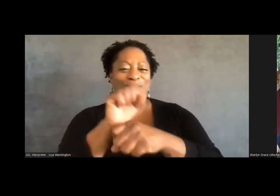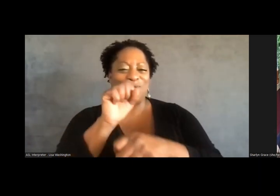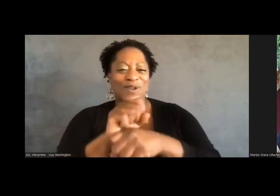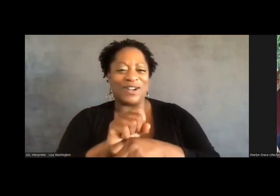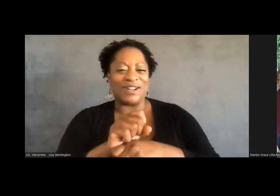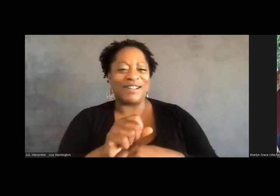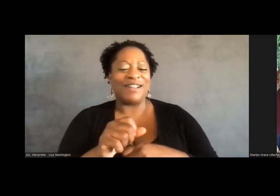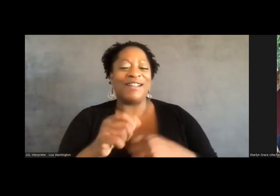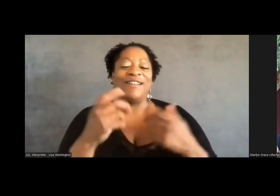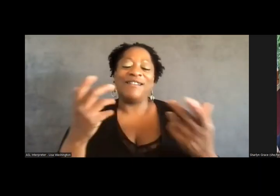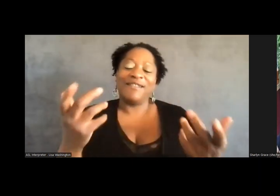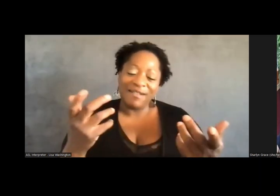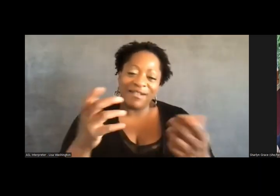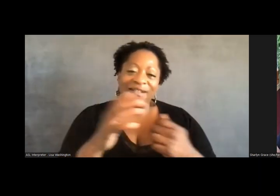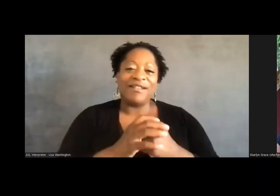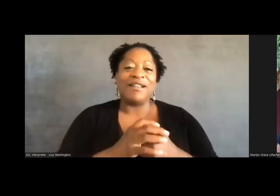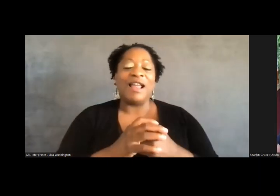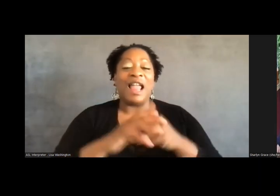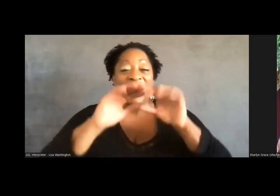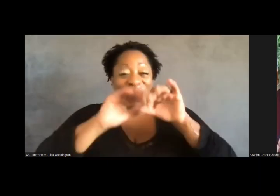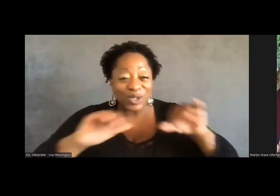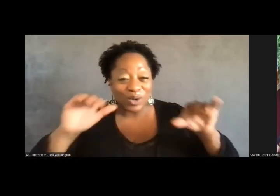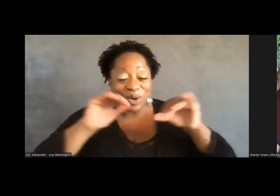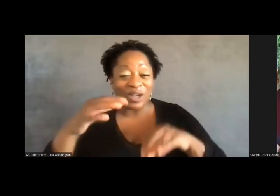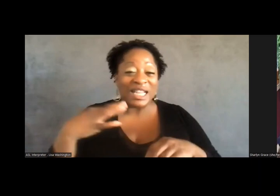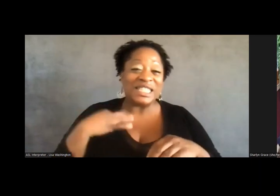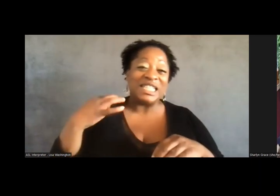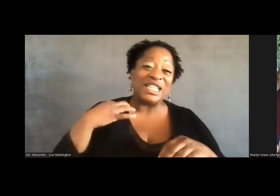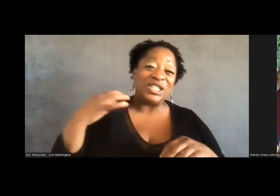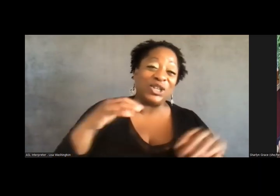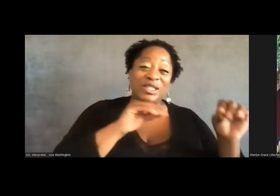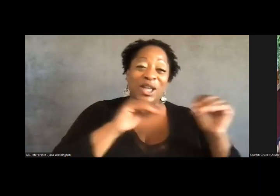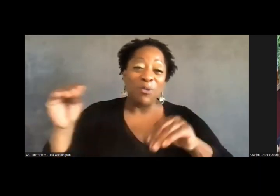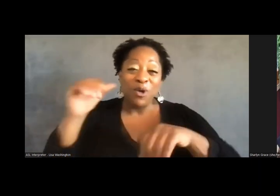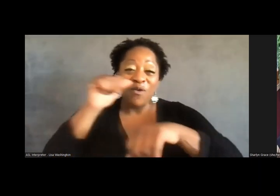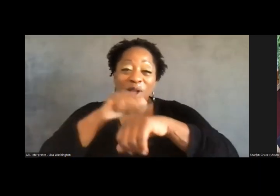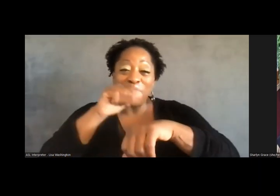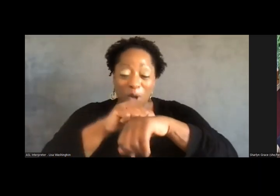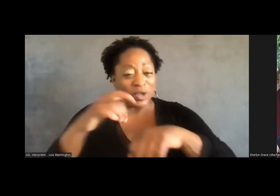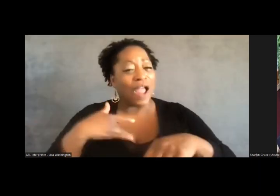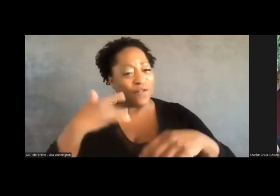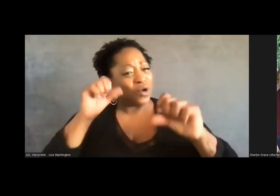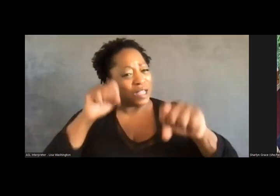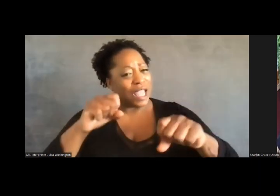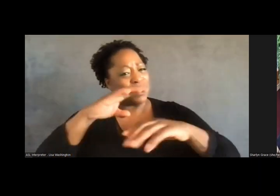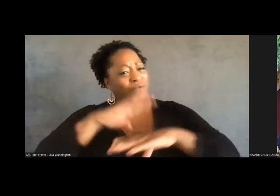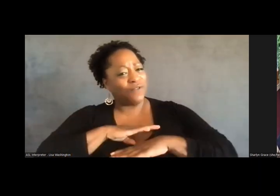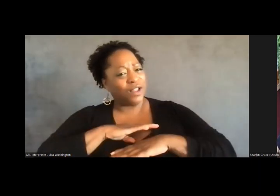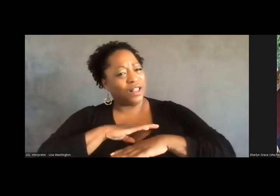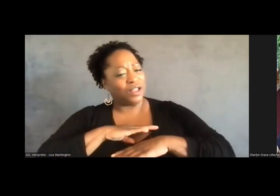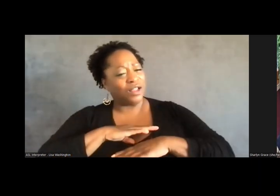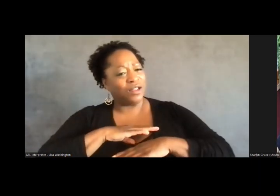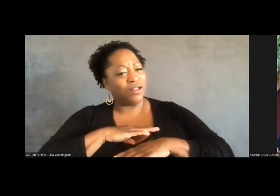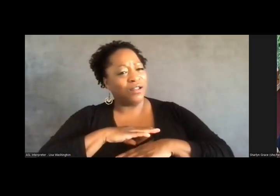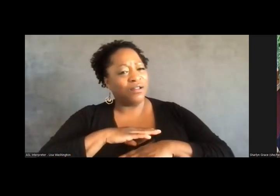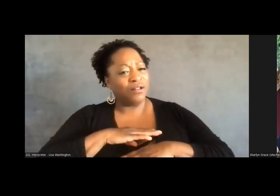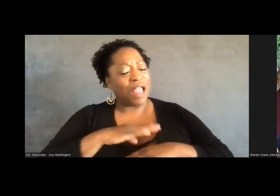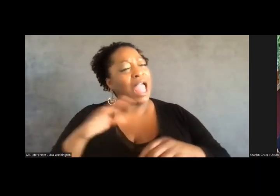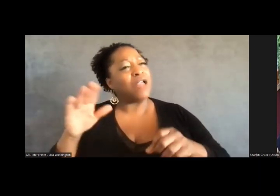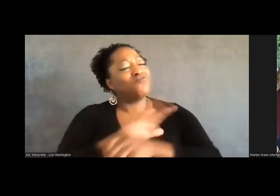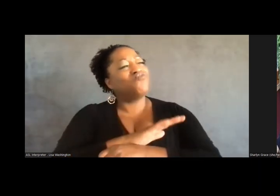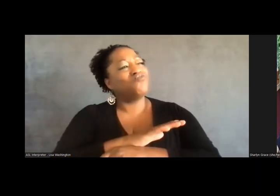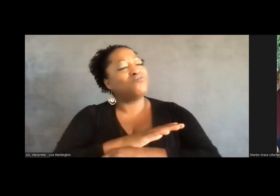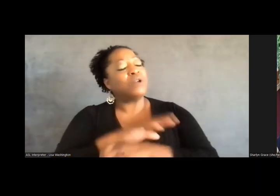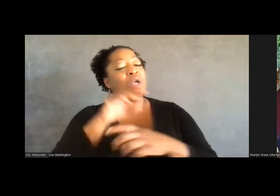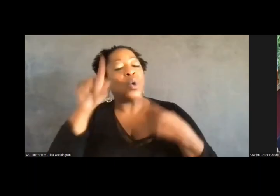stuffing folders and sorting t-shirts can be amazingly fulfilling and satisfying work when you are in a health, you're in a healthy